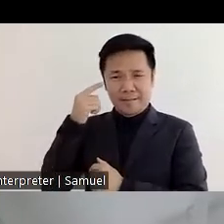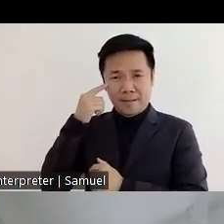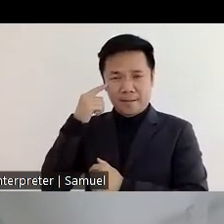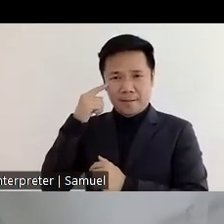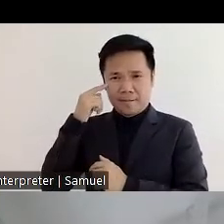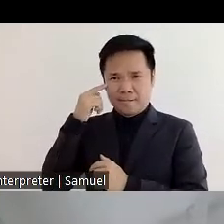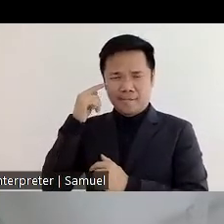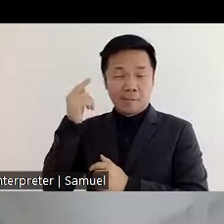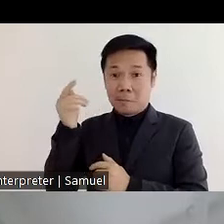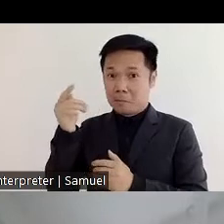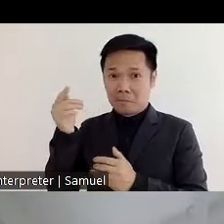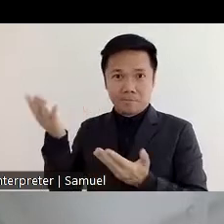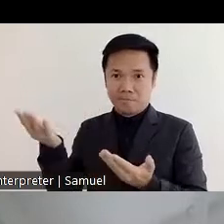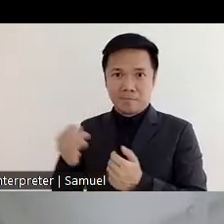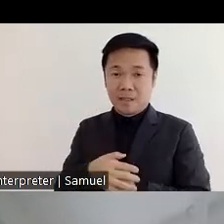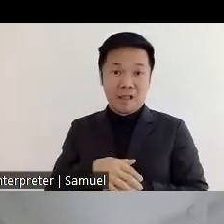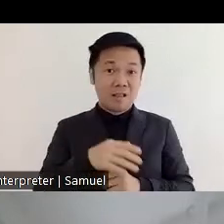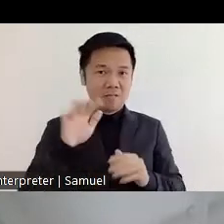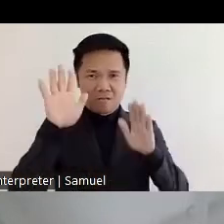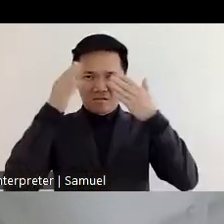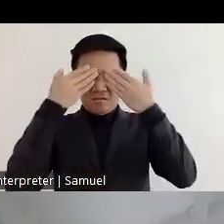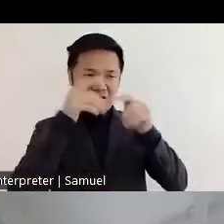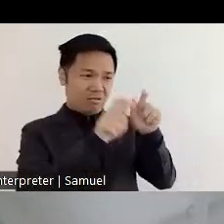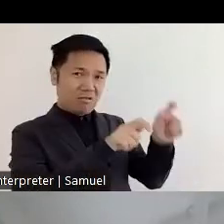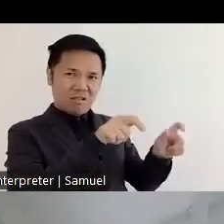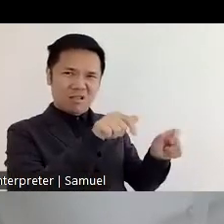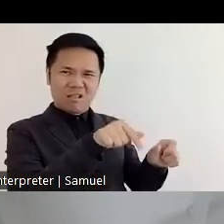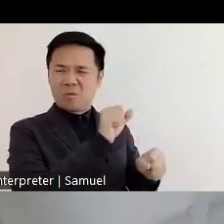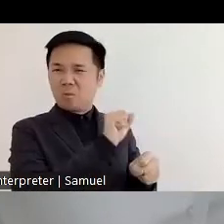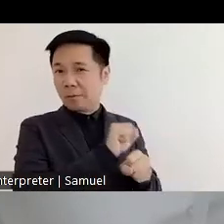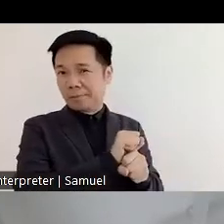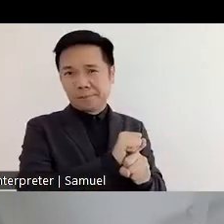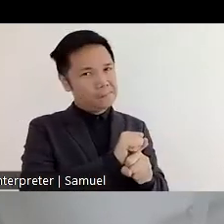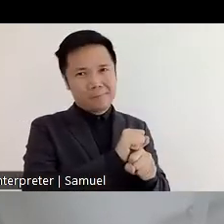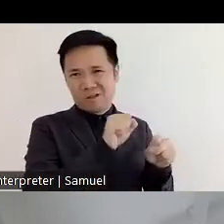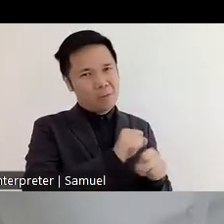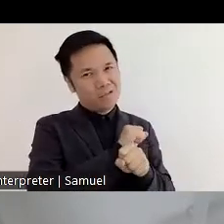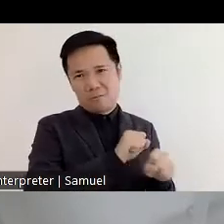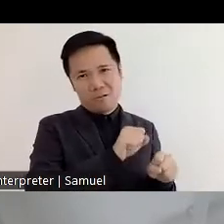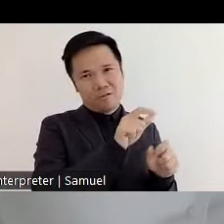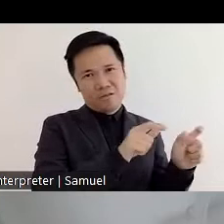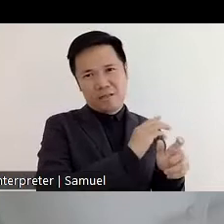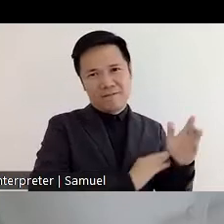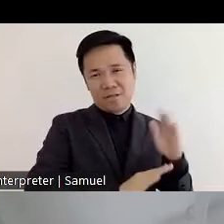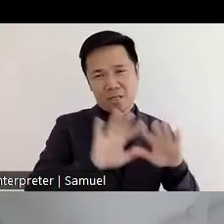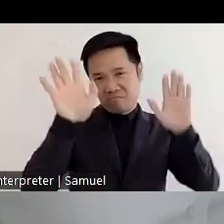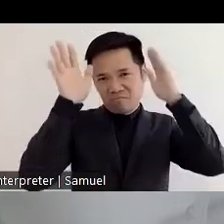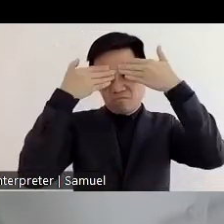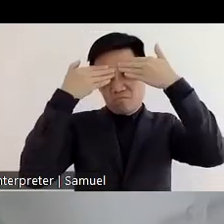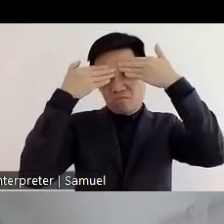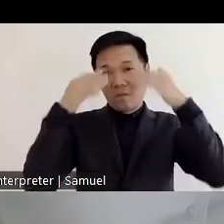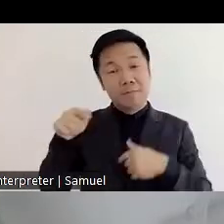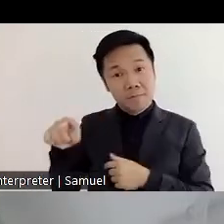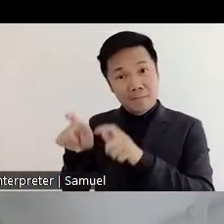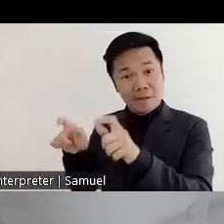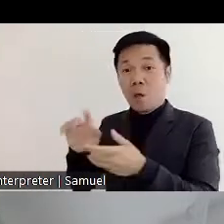that the people with disabilities cannot actually work. So we have a communication campaign which